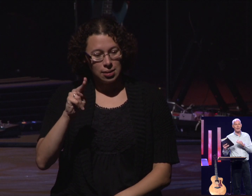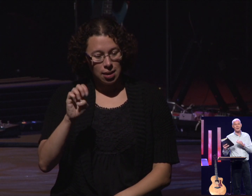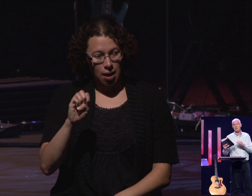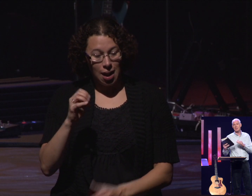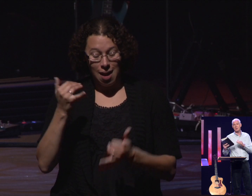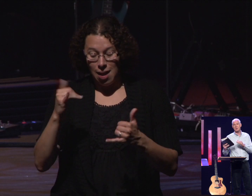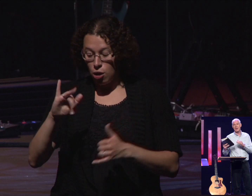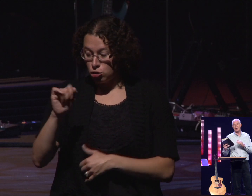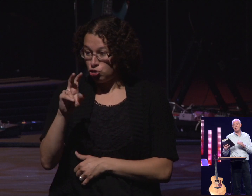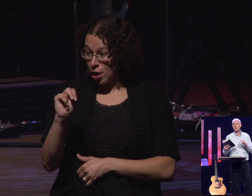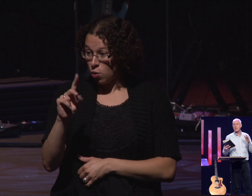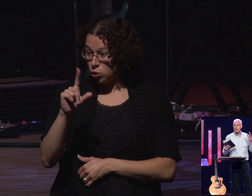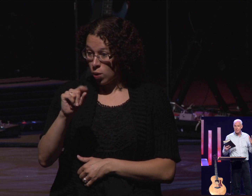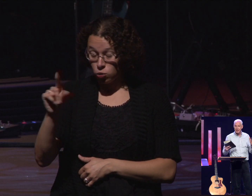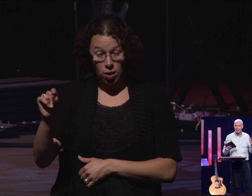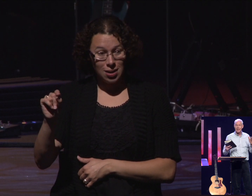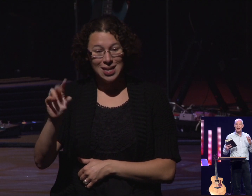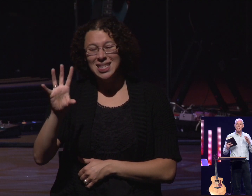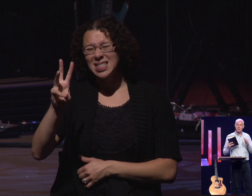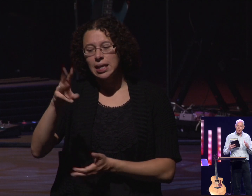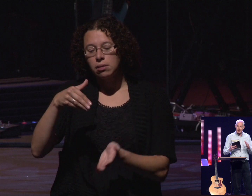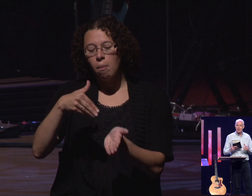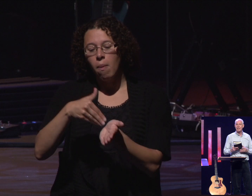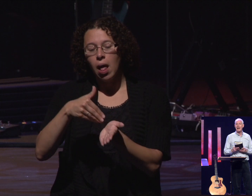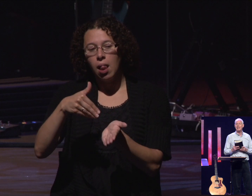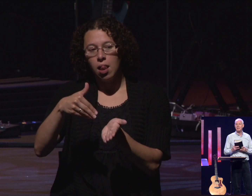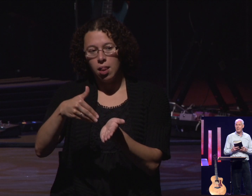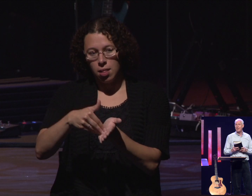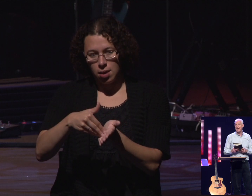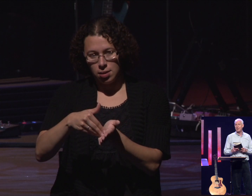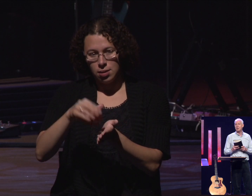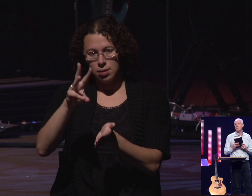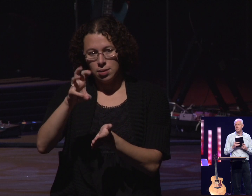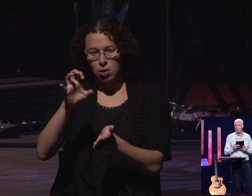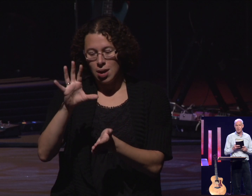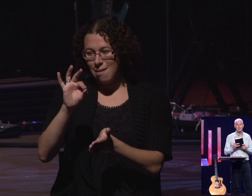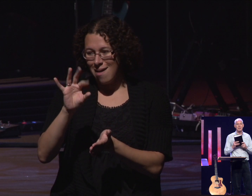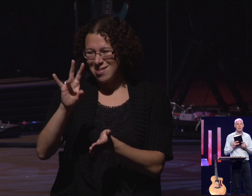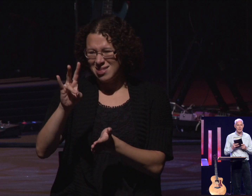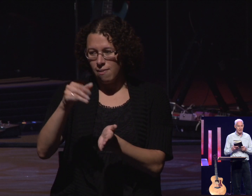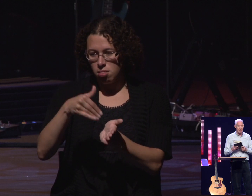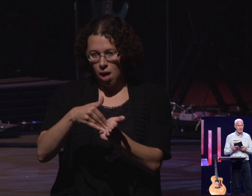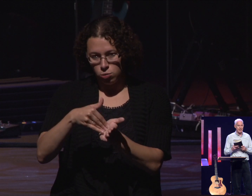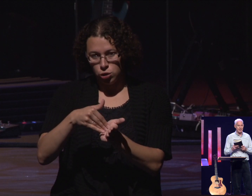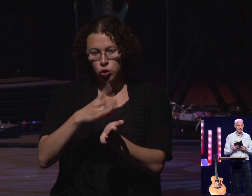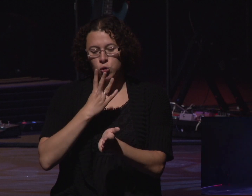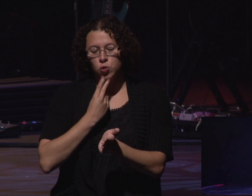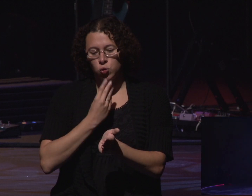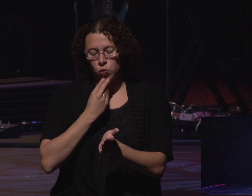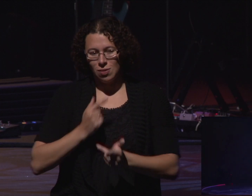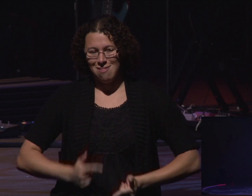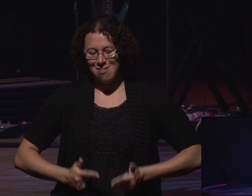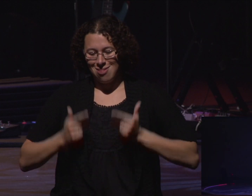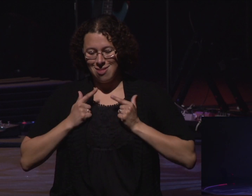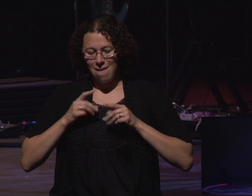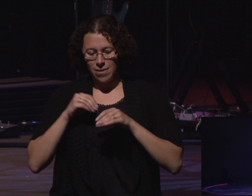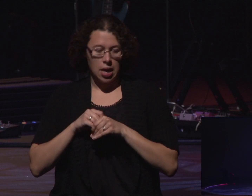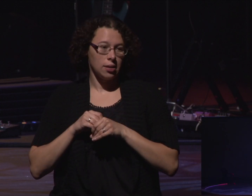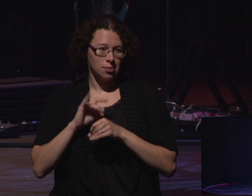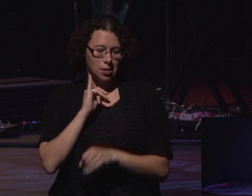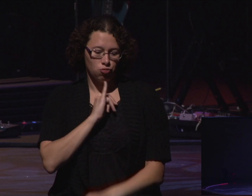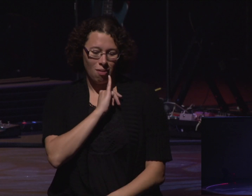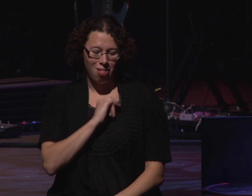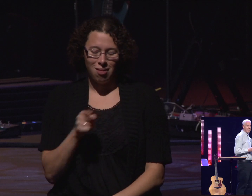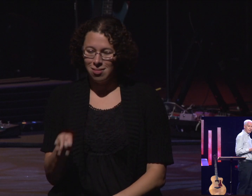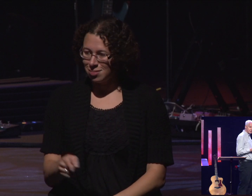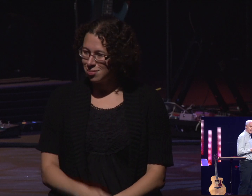2020, another census was done. And there's 6,697,000 Jews living in the land. So we've seen